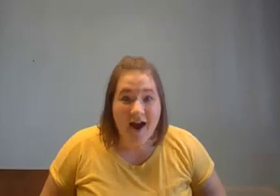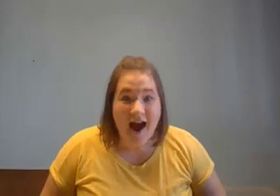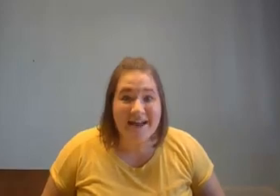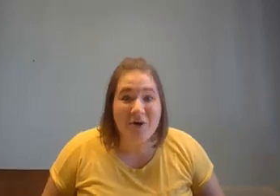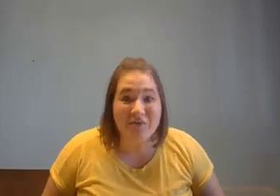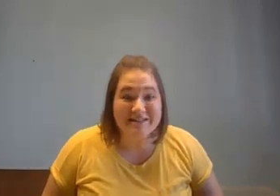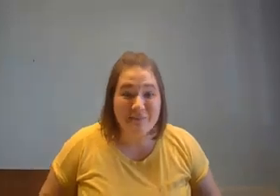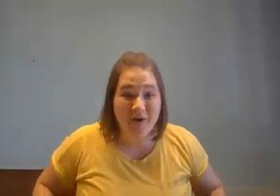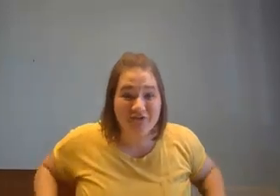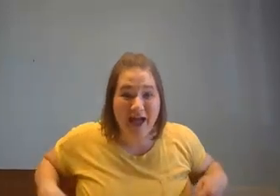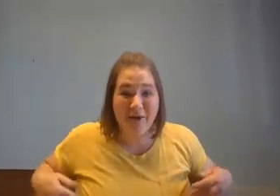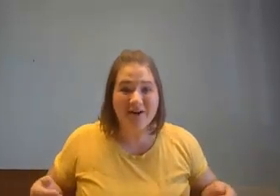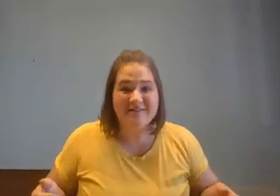I know! Let's smell flowers!